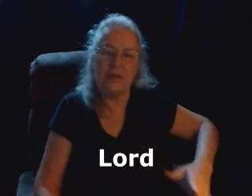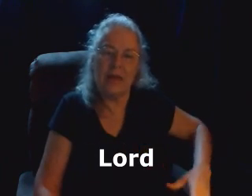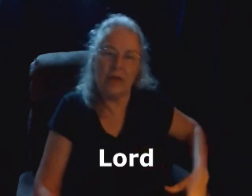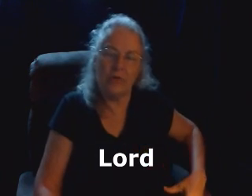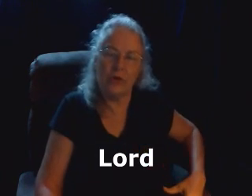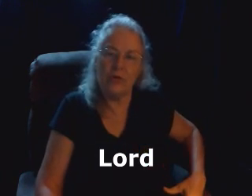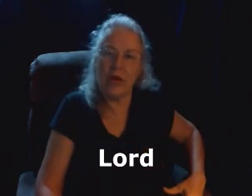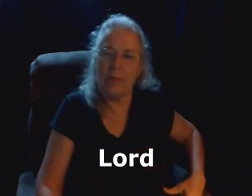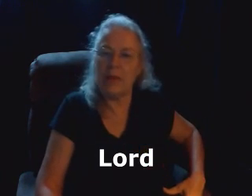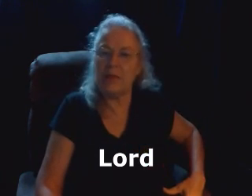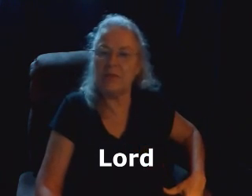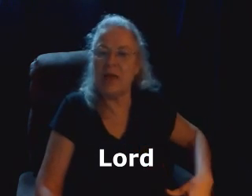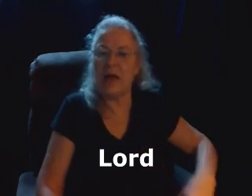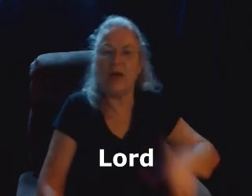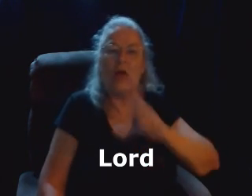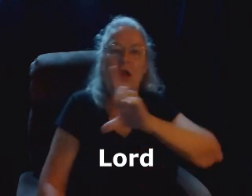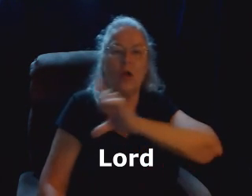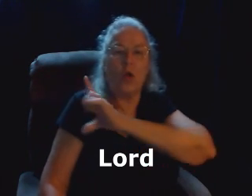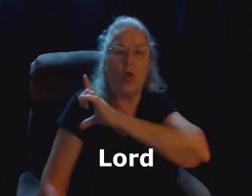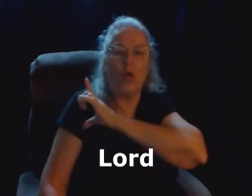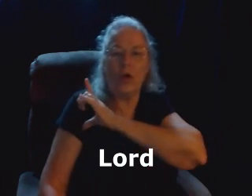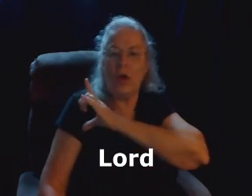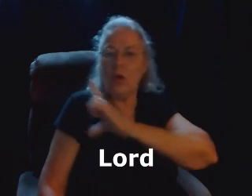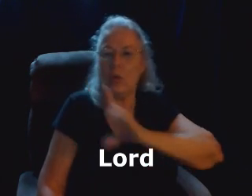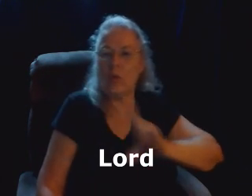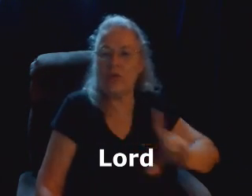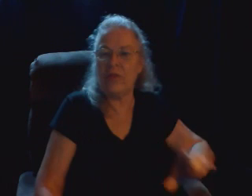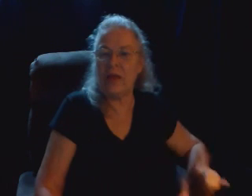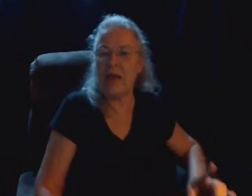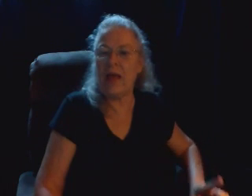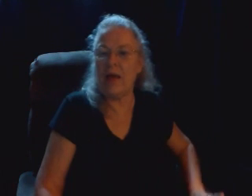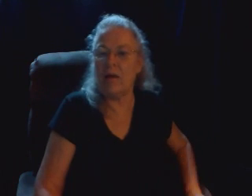down to your dominant side. Lord with the L.